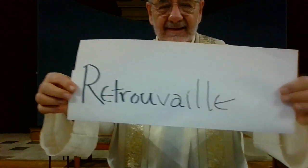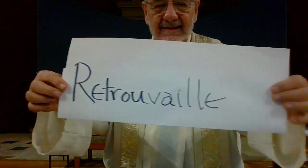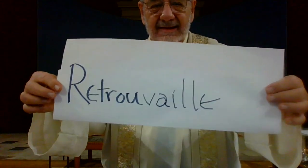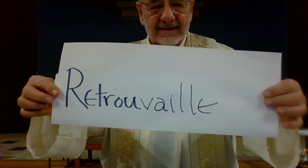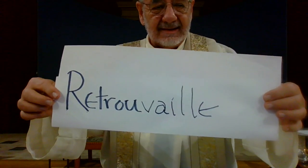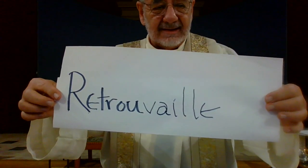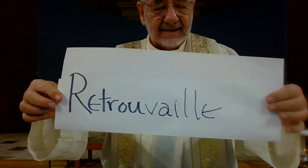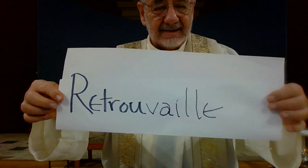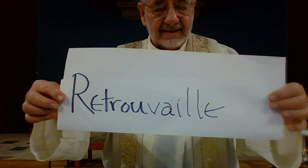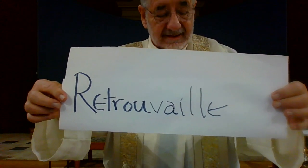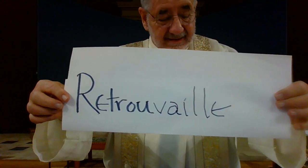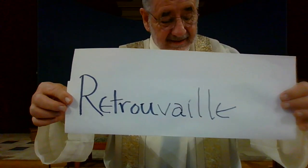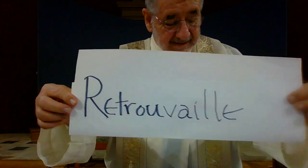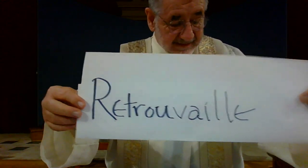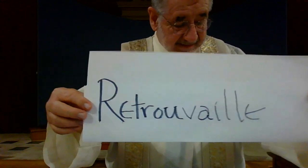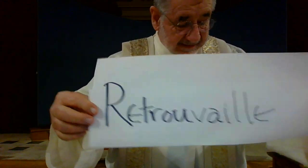we had retrovive.